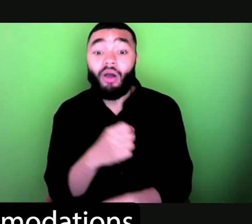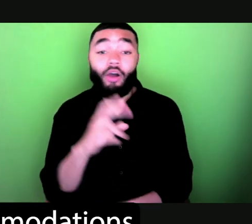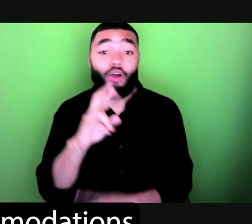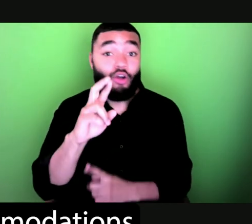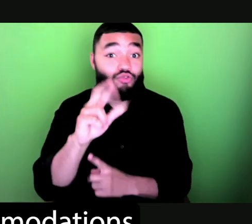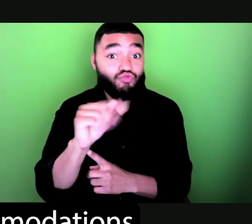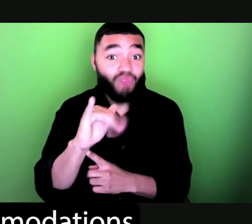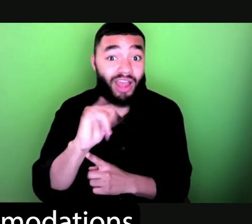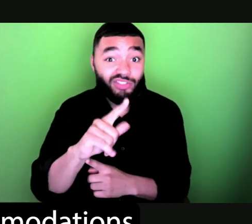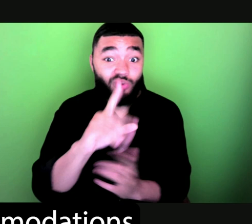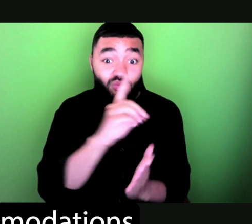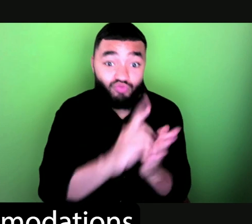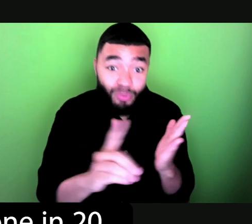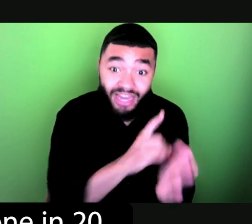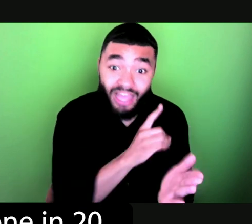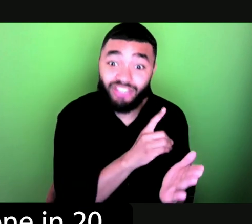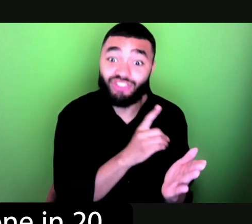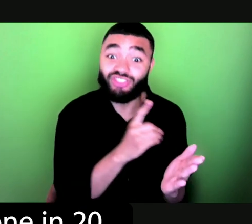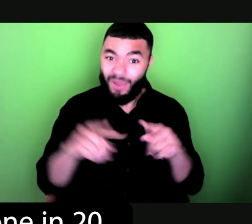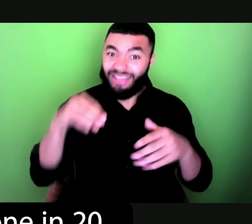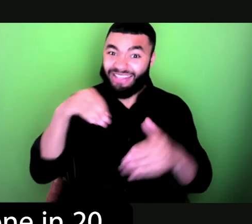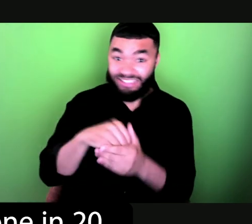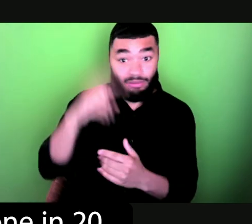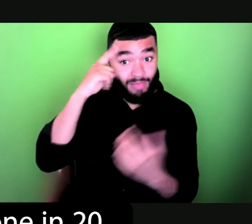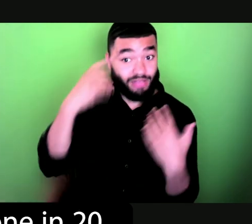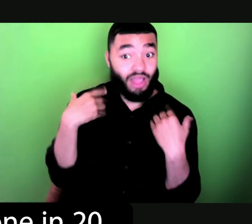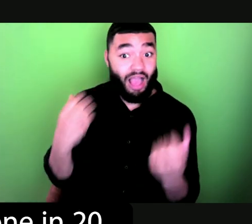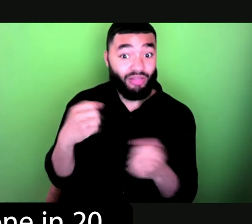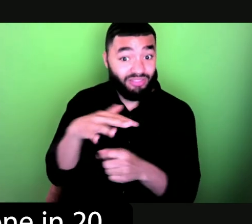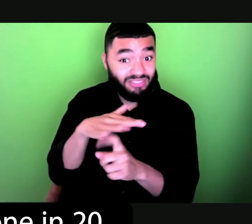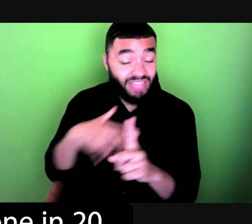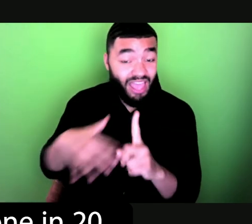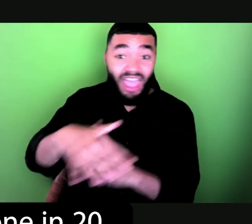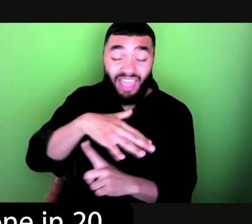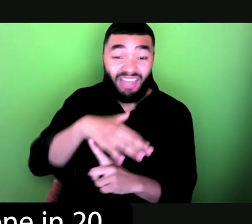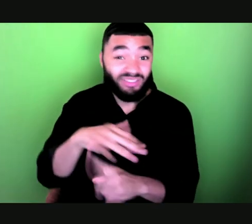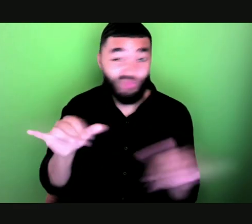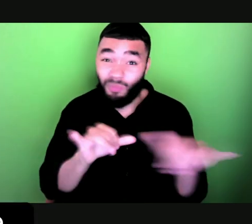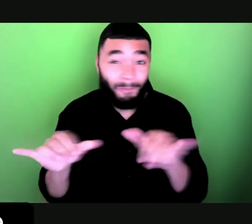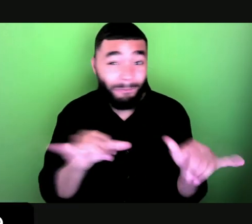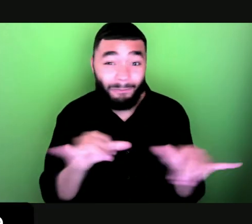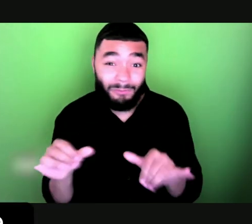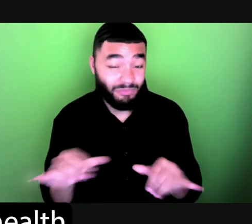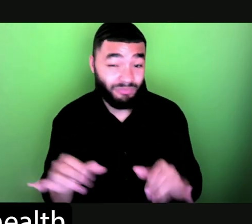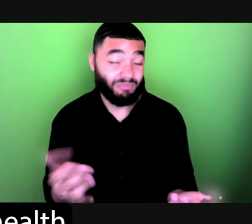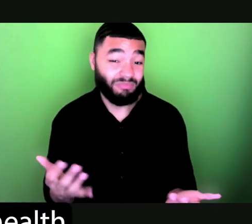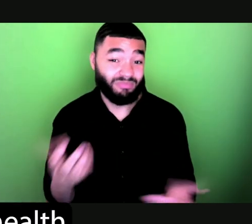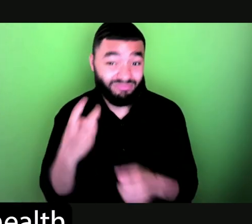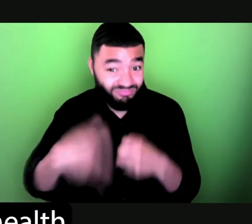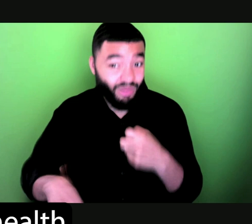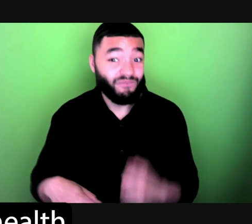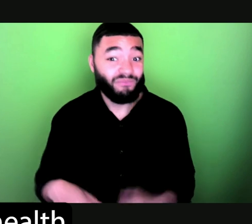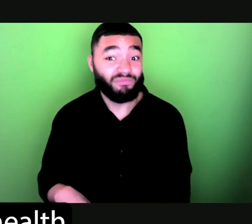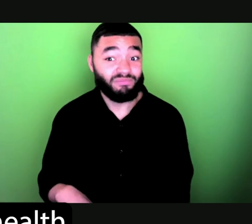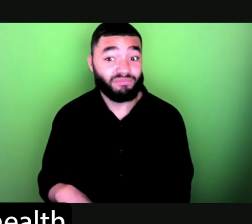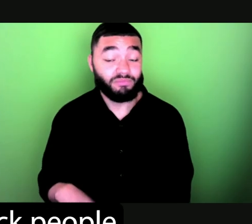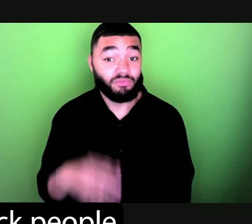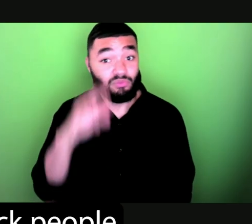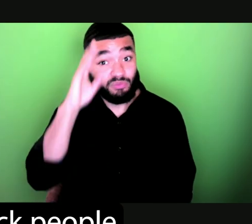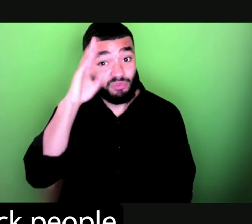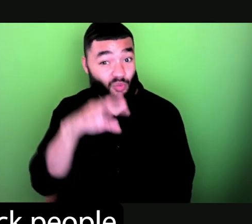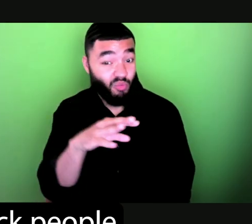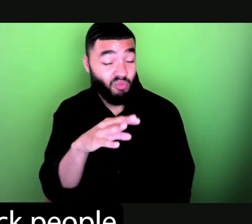accommodation settings in the workplace and in schools. One in 20 law enforcement encounters involve people with mental health disabilities.